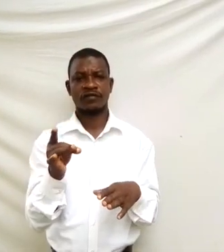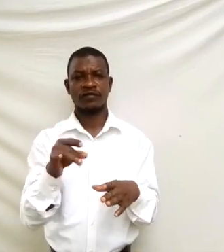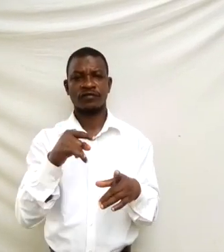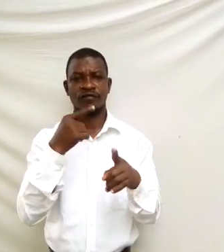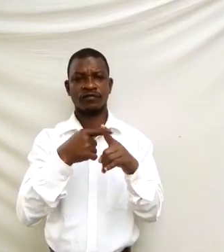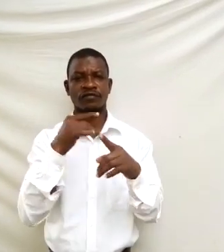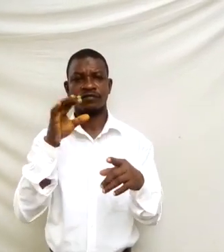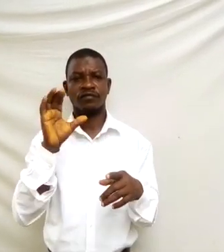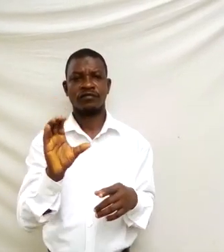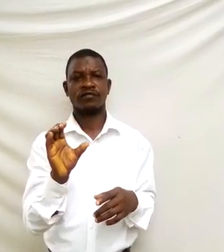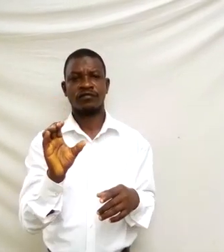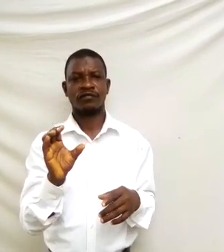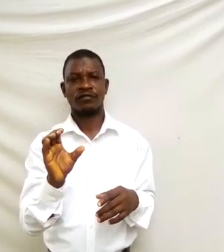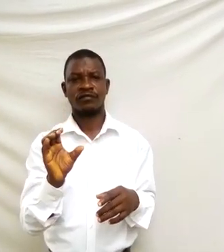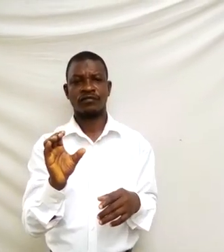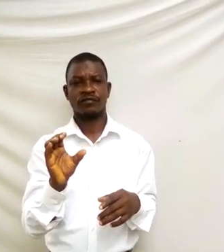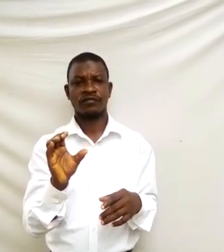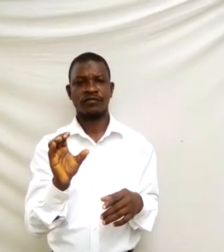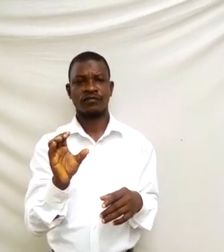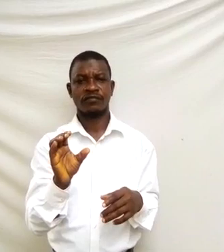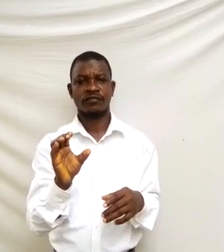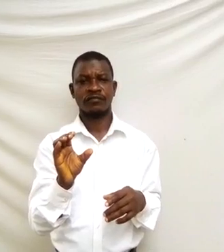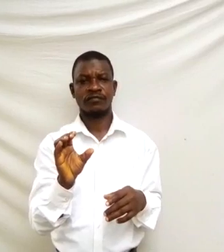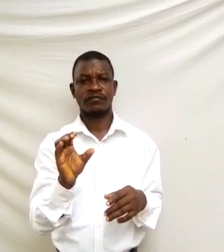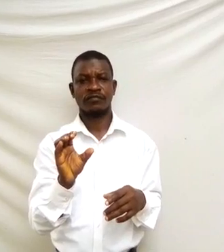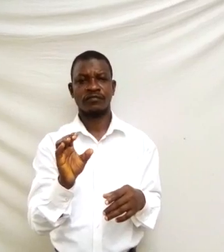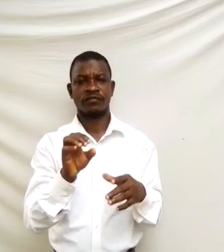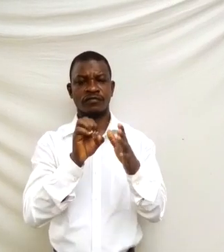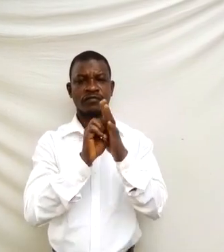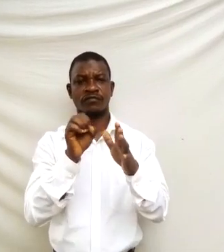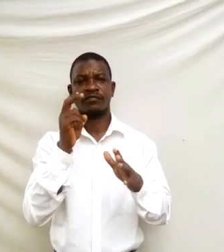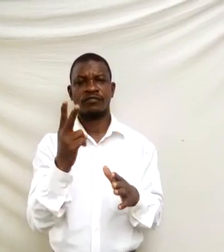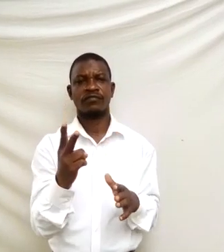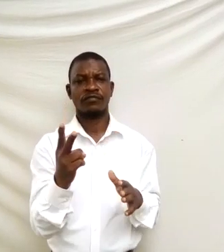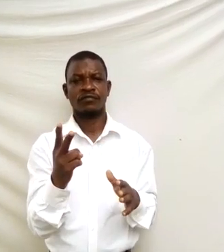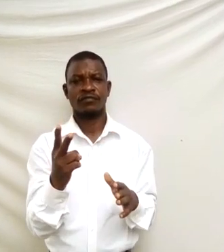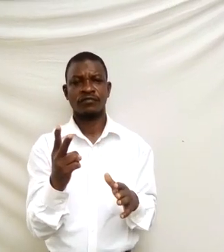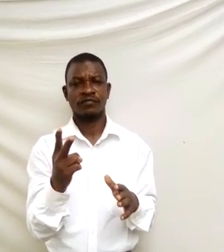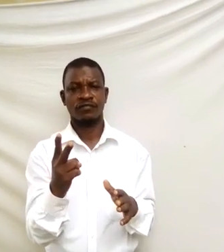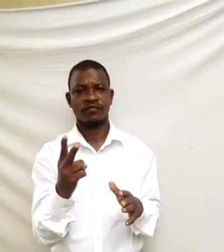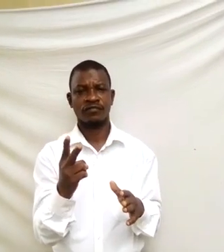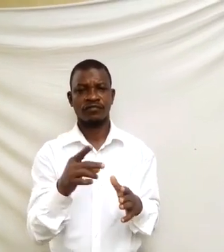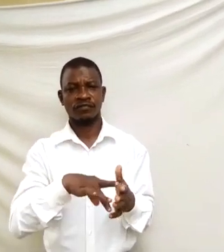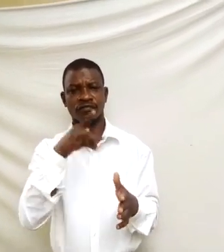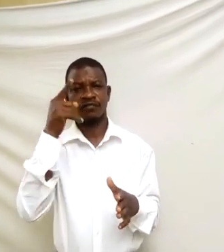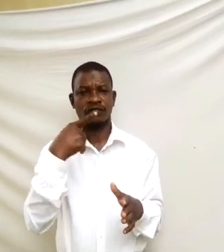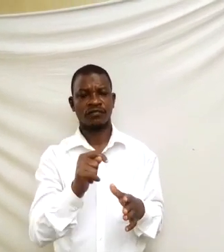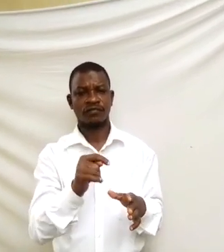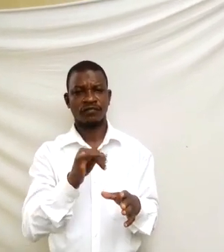c example two find the integration